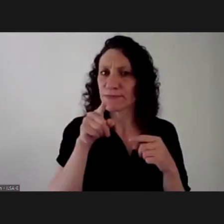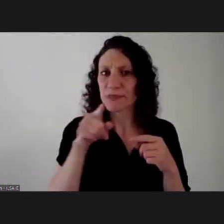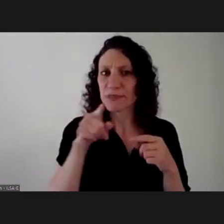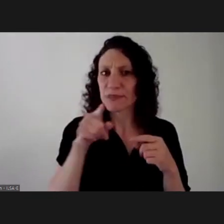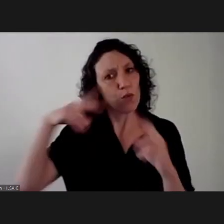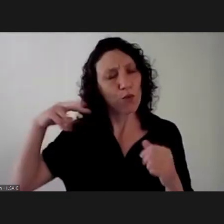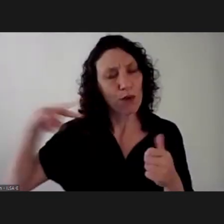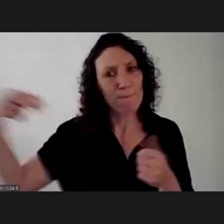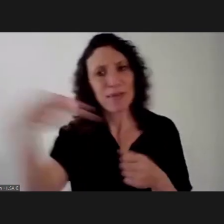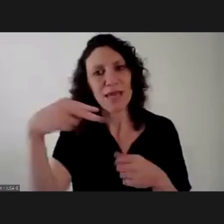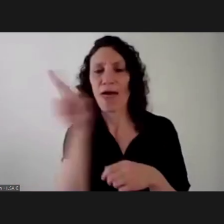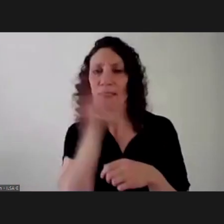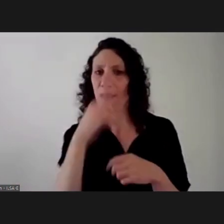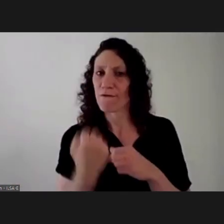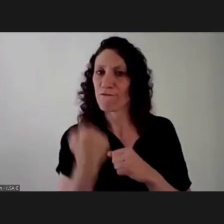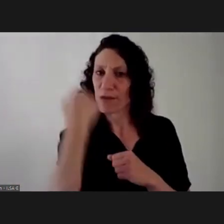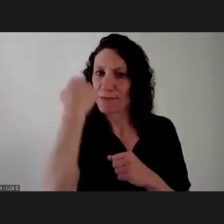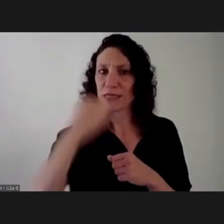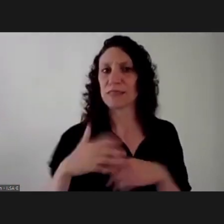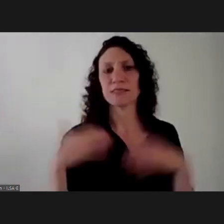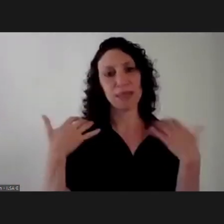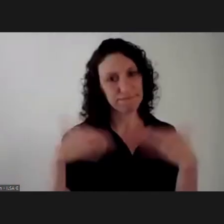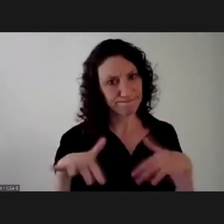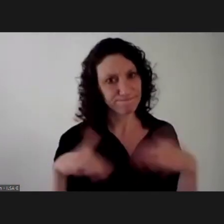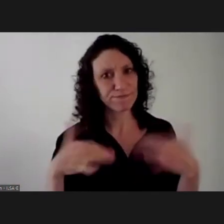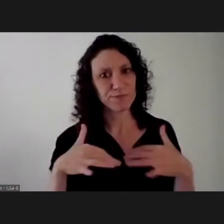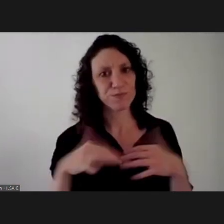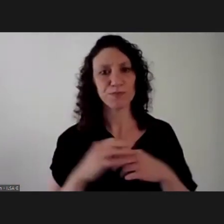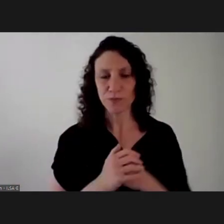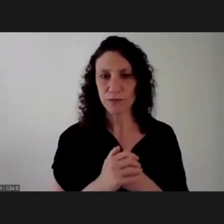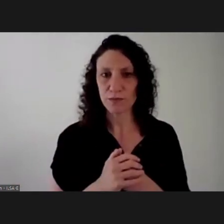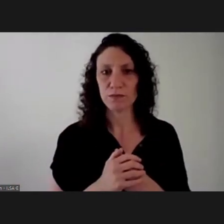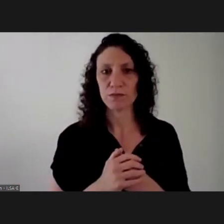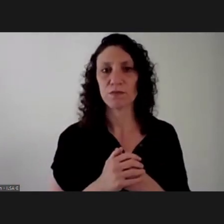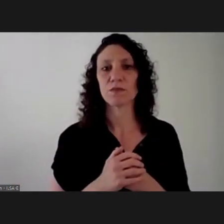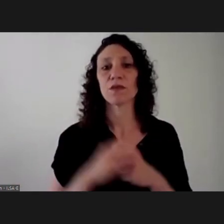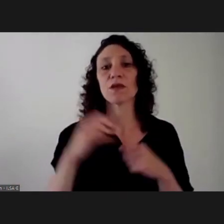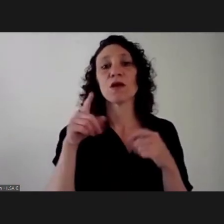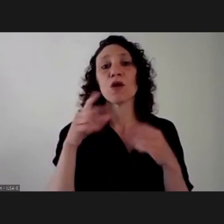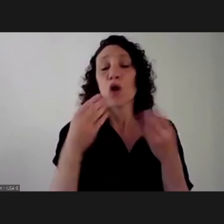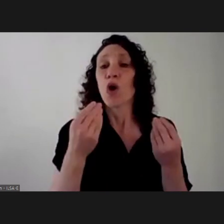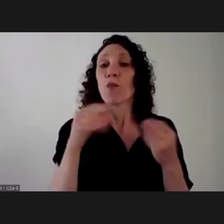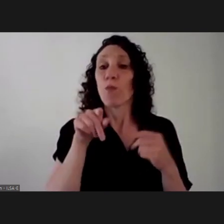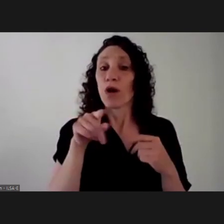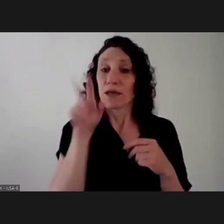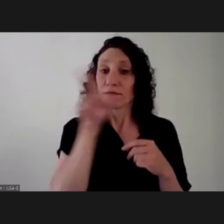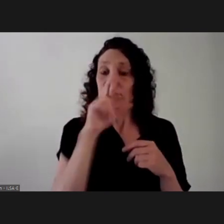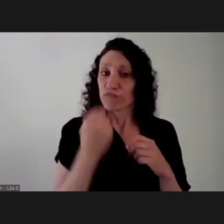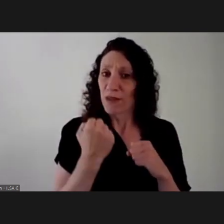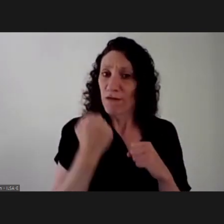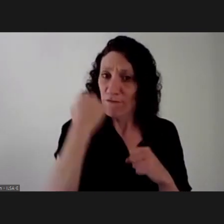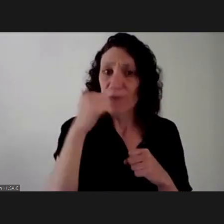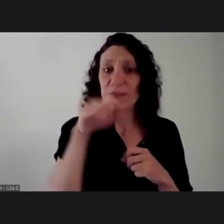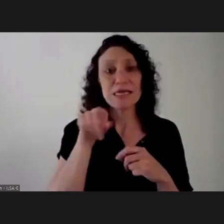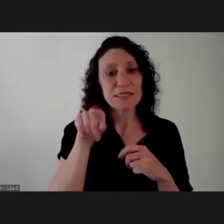construction of feminism. There are several waves of feminism